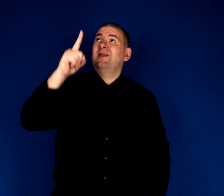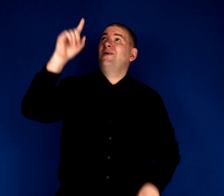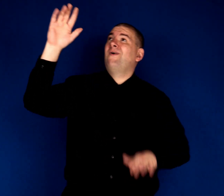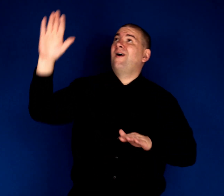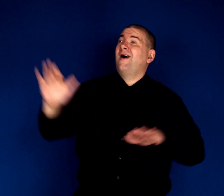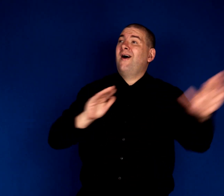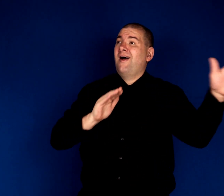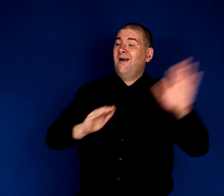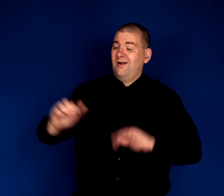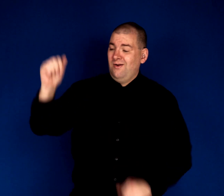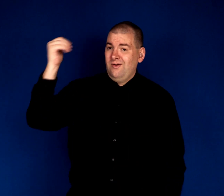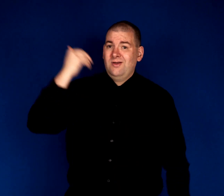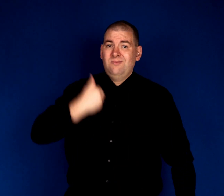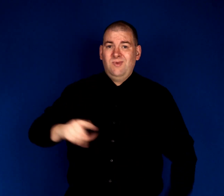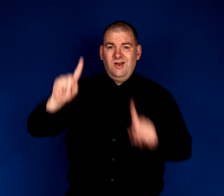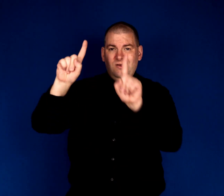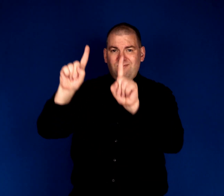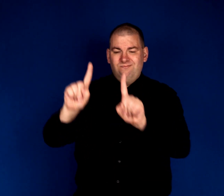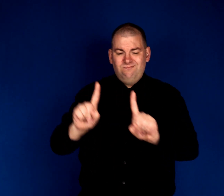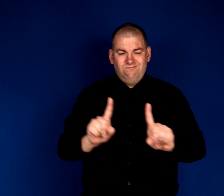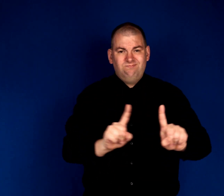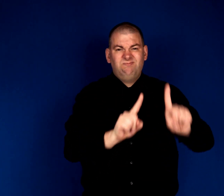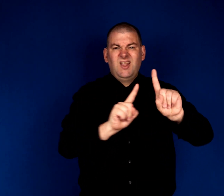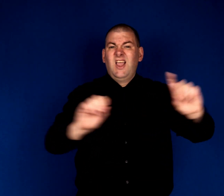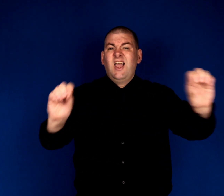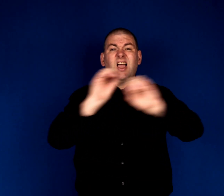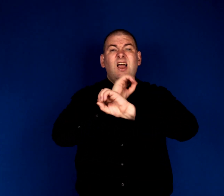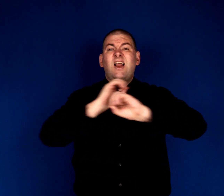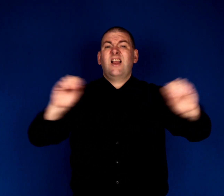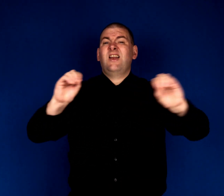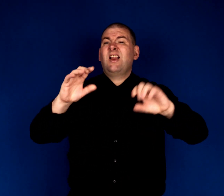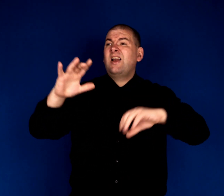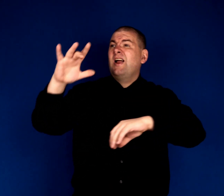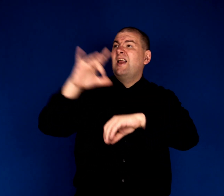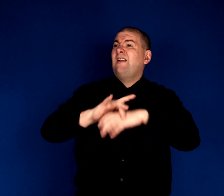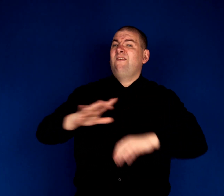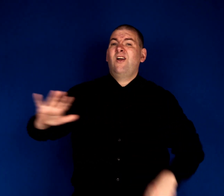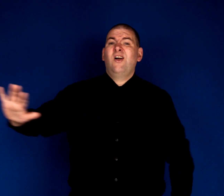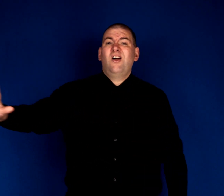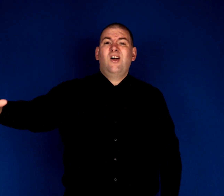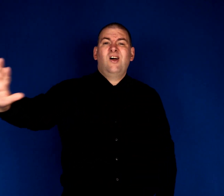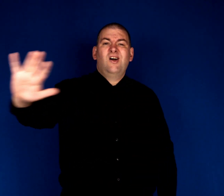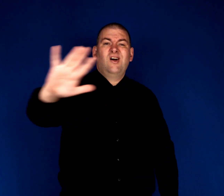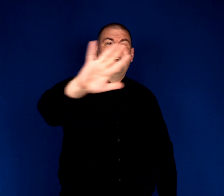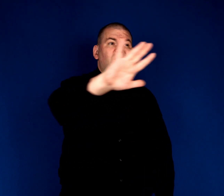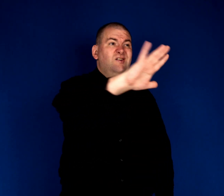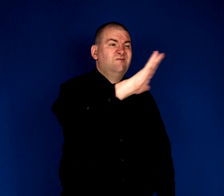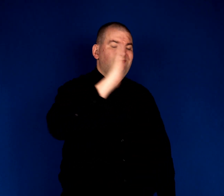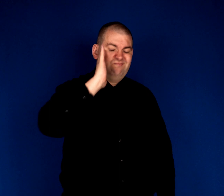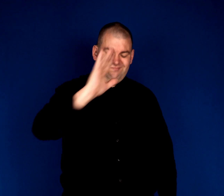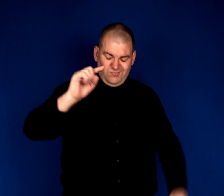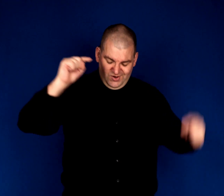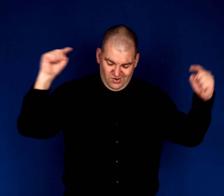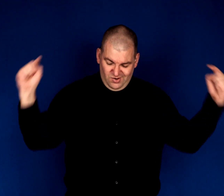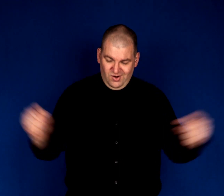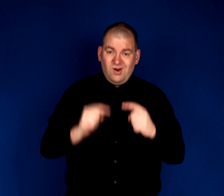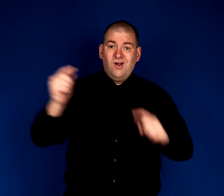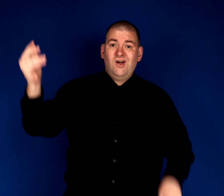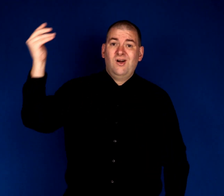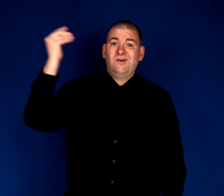walks with me, and naught of earth can harm